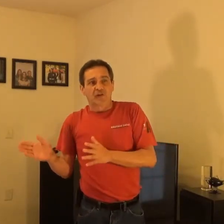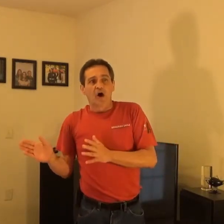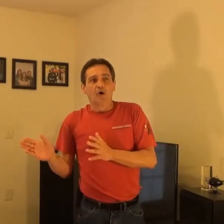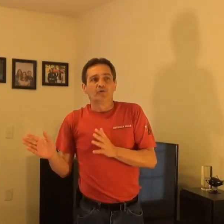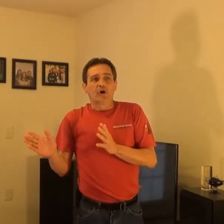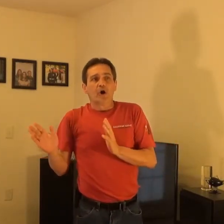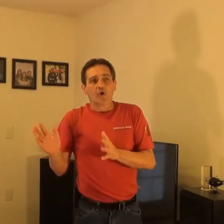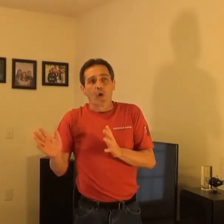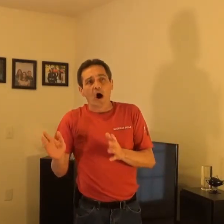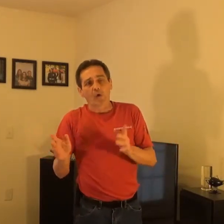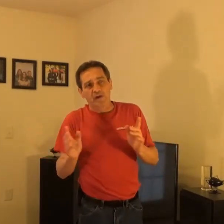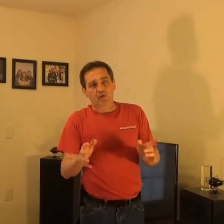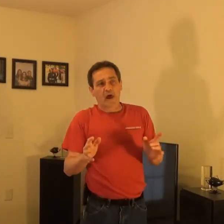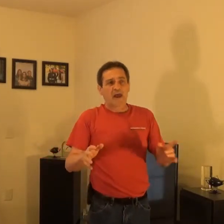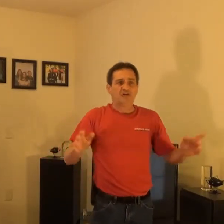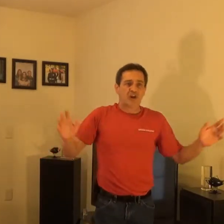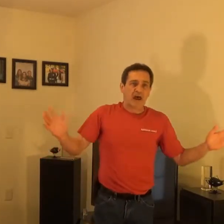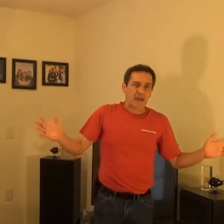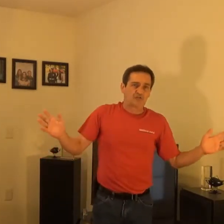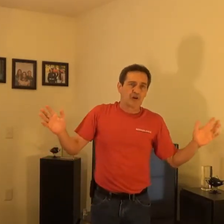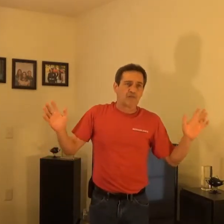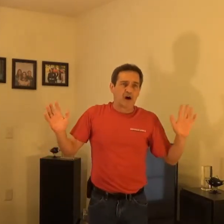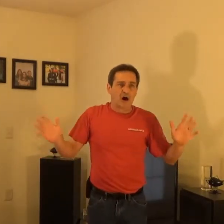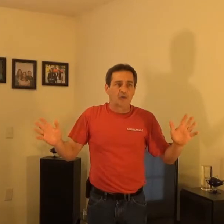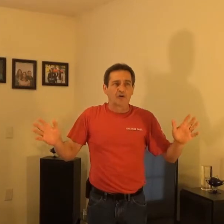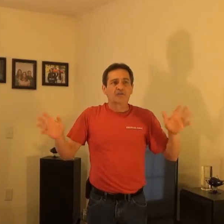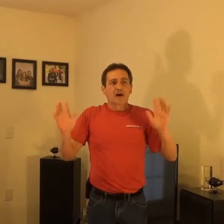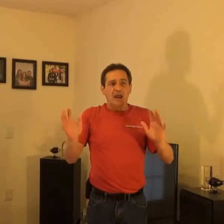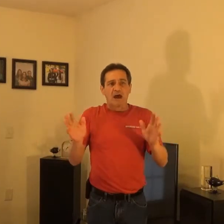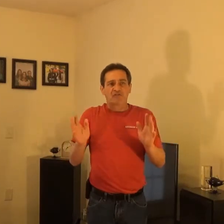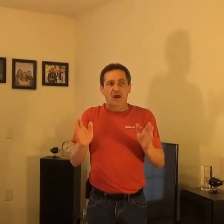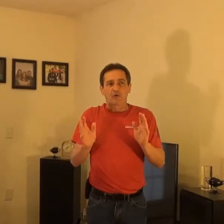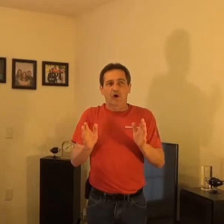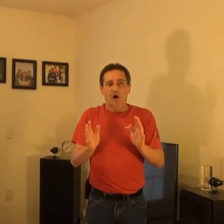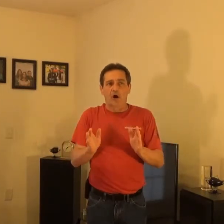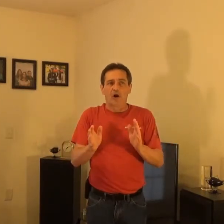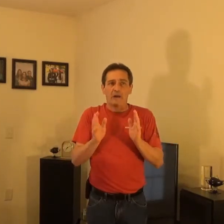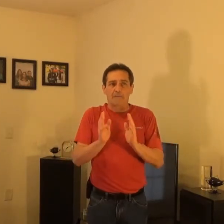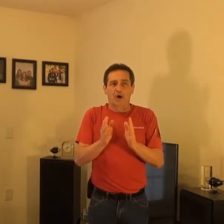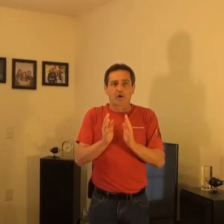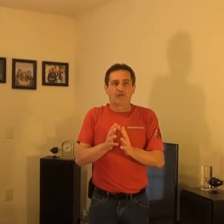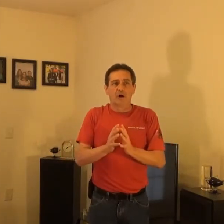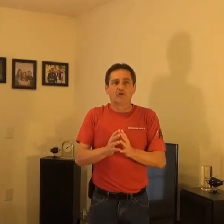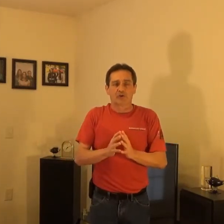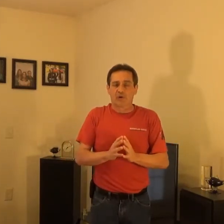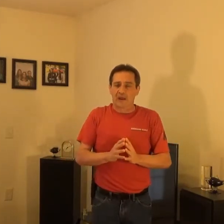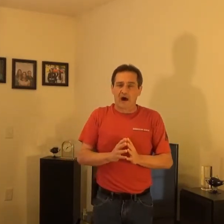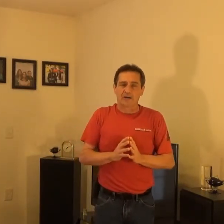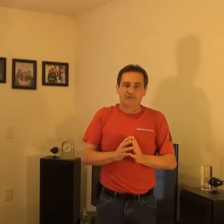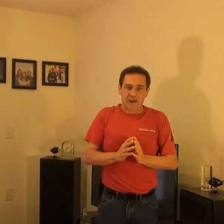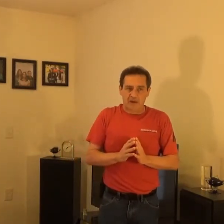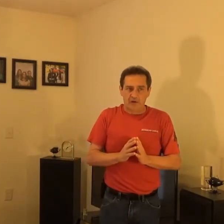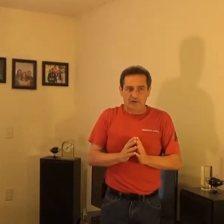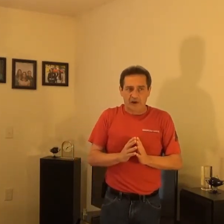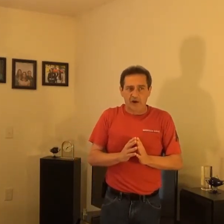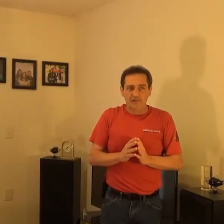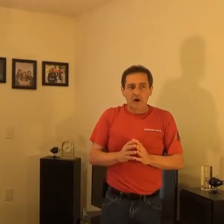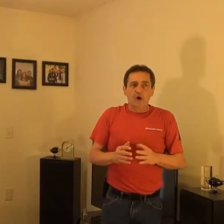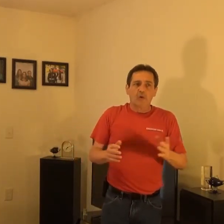those who walk in rage and hatred of others, lash out to her and murder those who cannot defend themselves. We